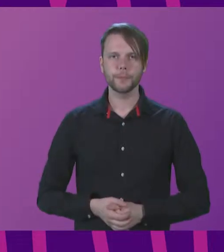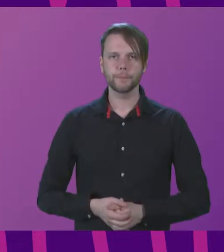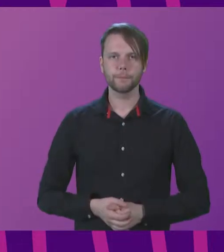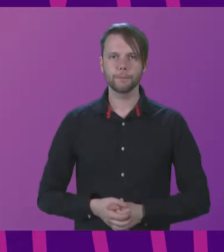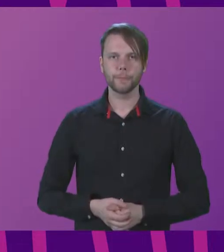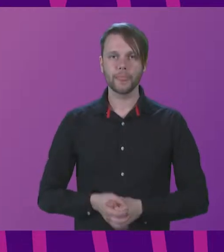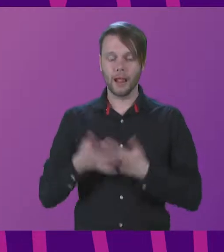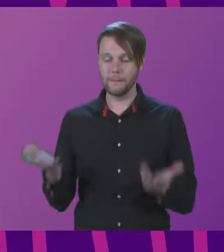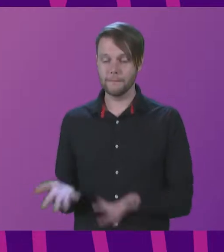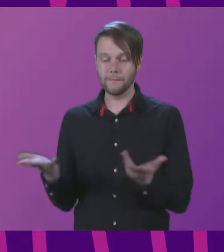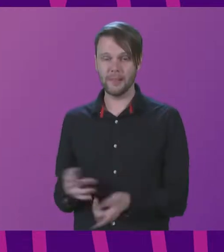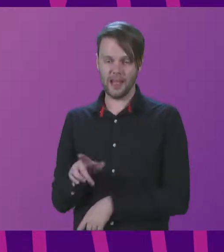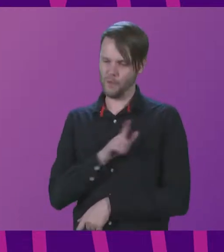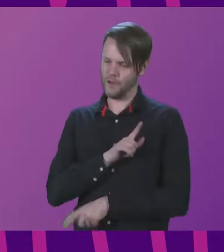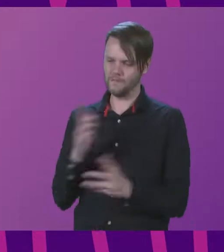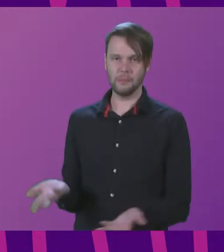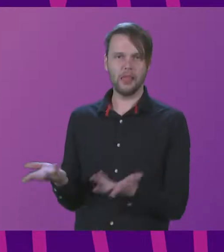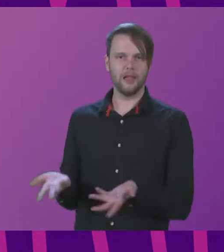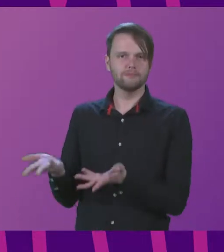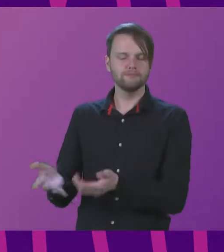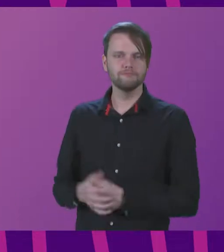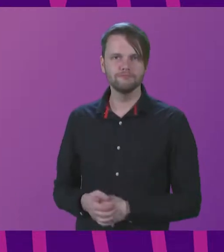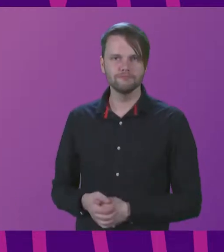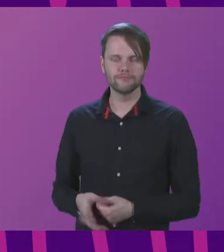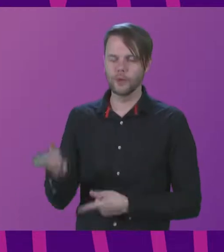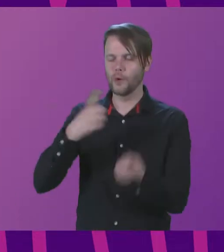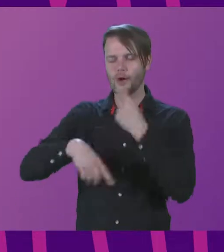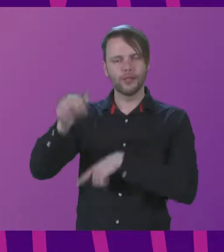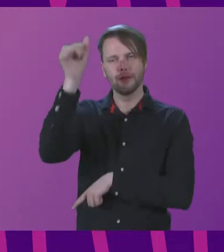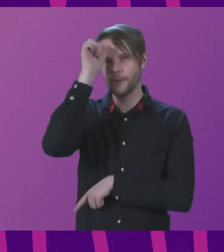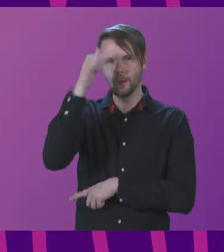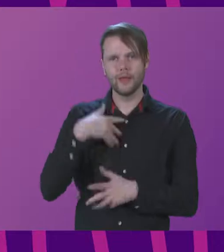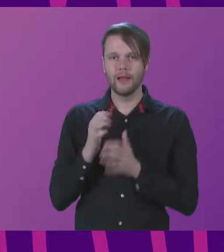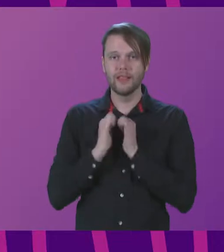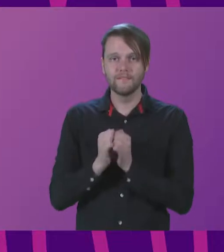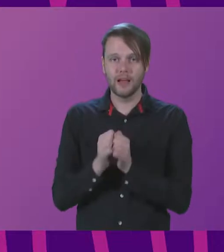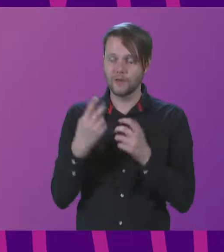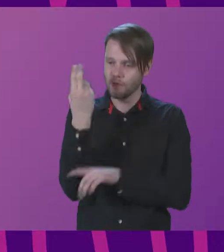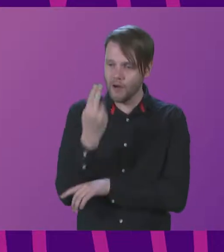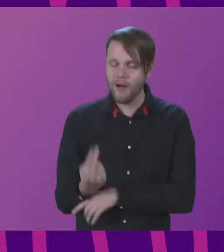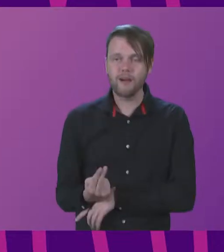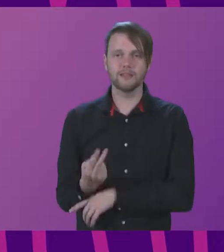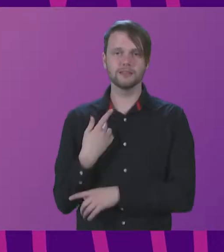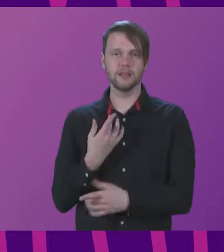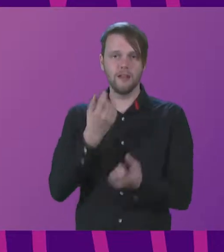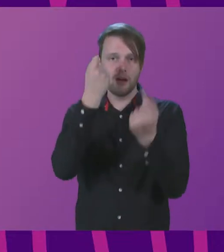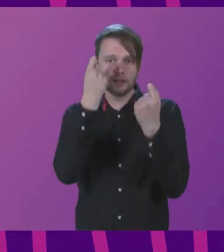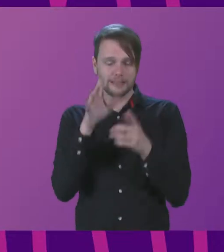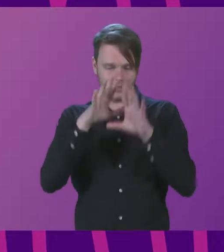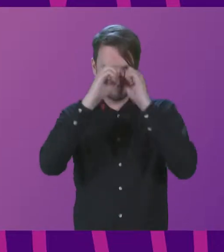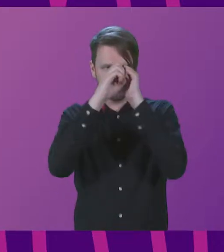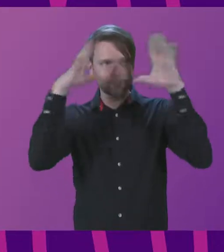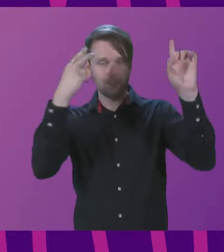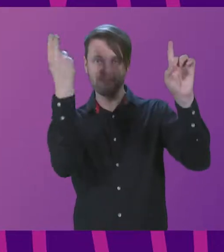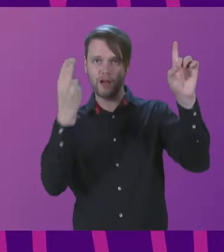Play for play's sake. We all know the intrinsic value of art and understand the concept of